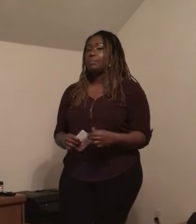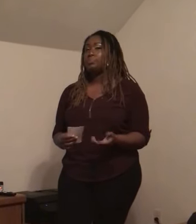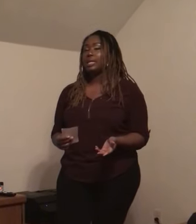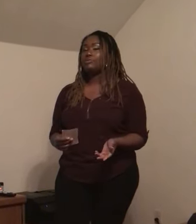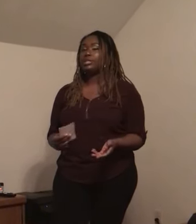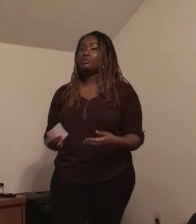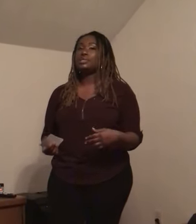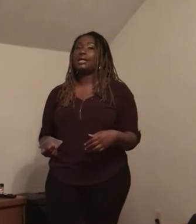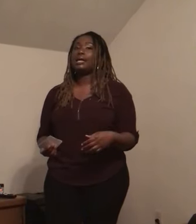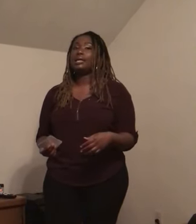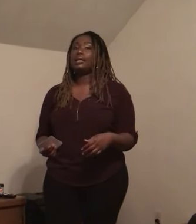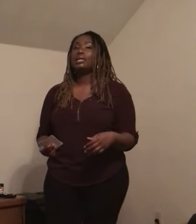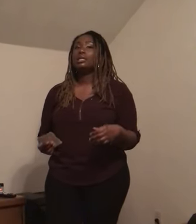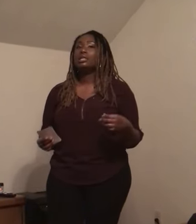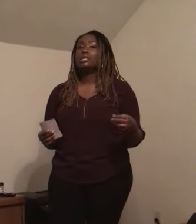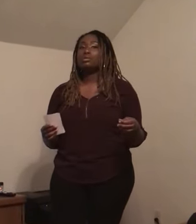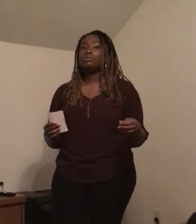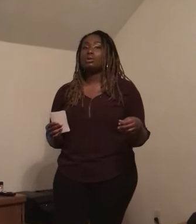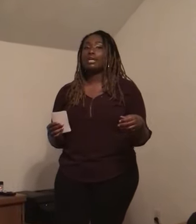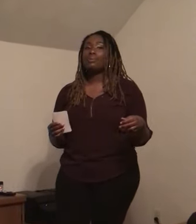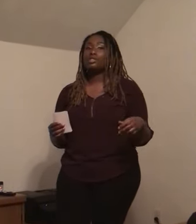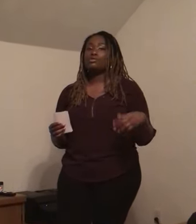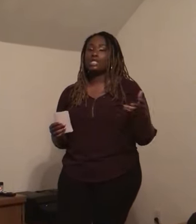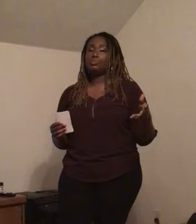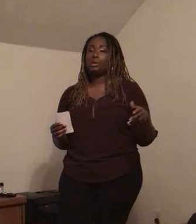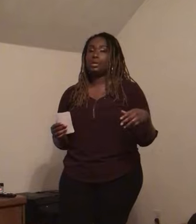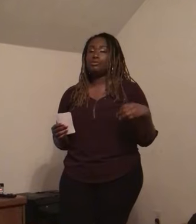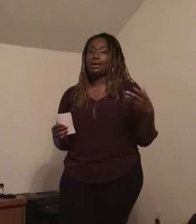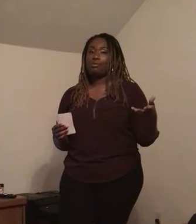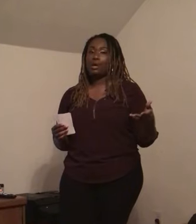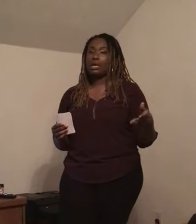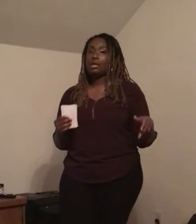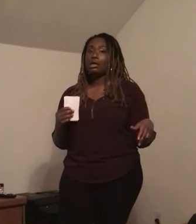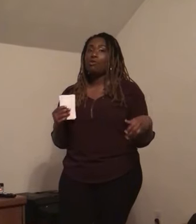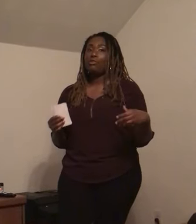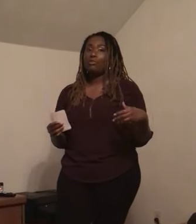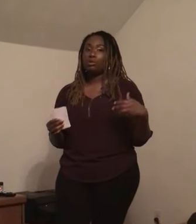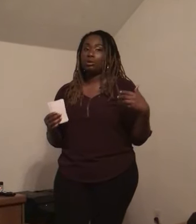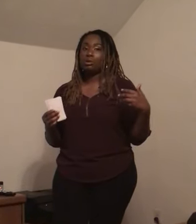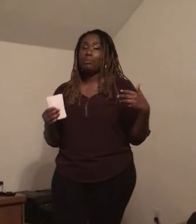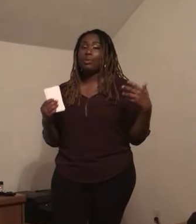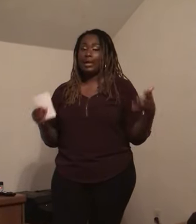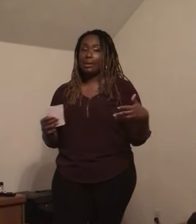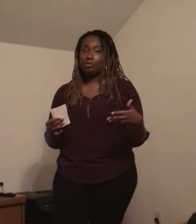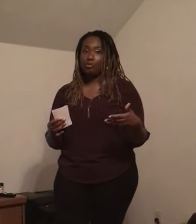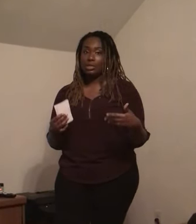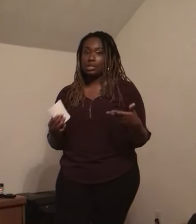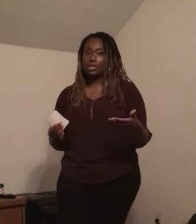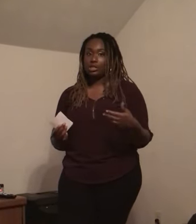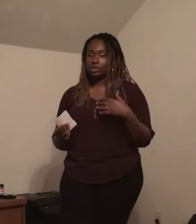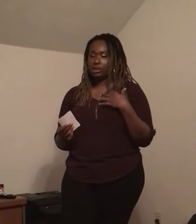meaning when you sign you are able to respond right away with your hand movements and gestures.